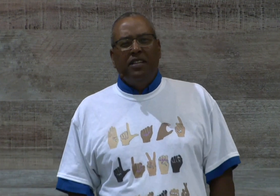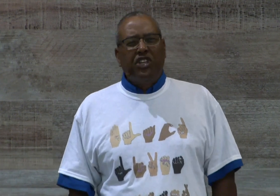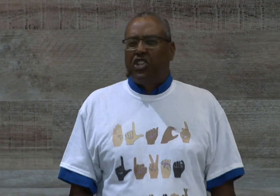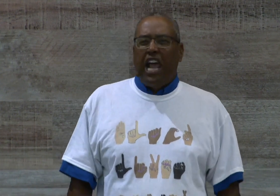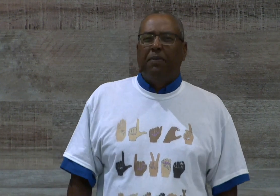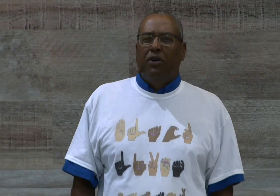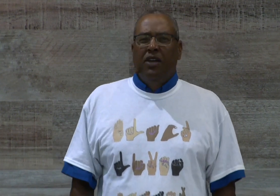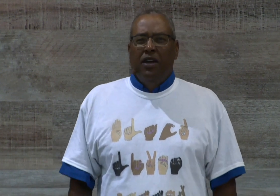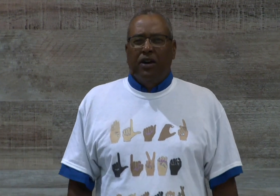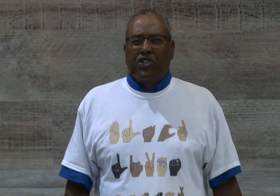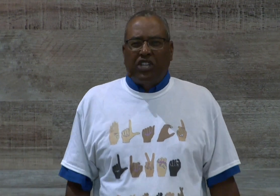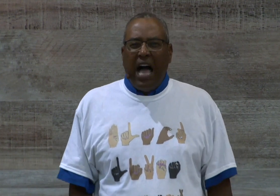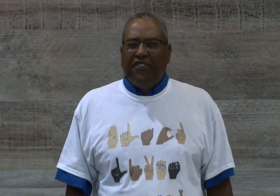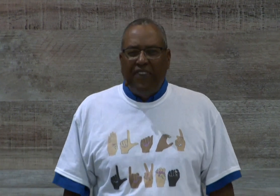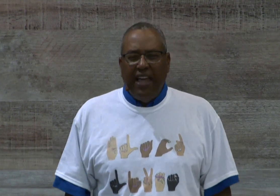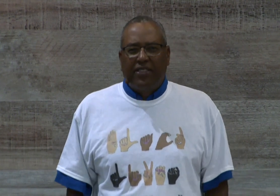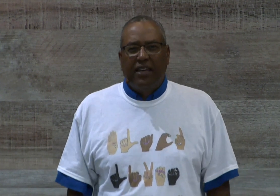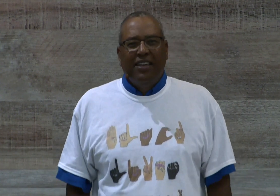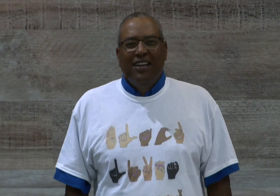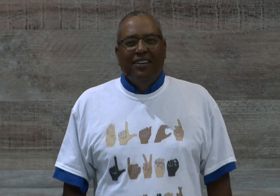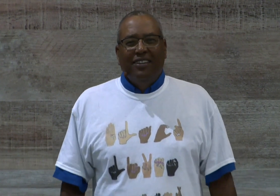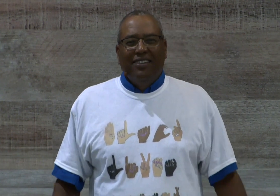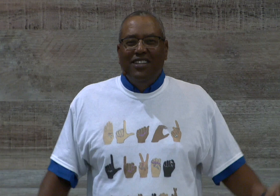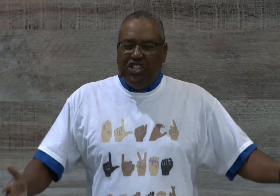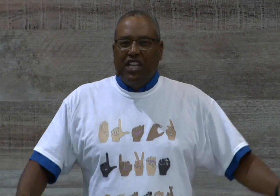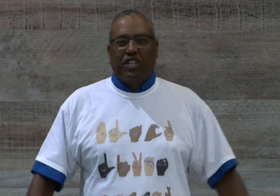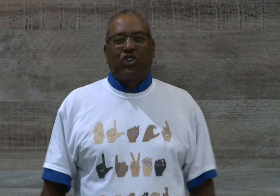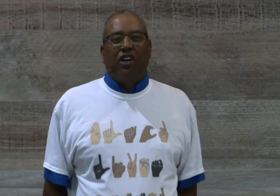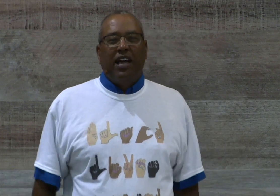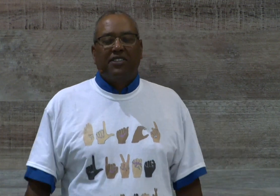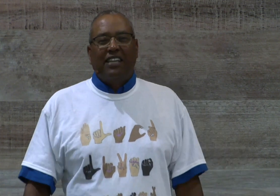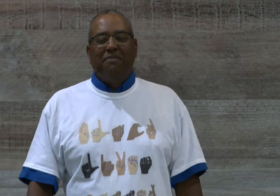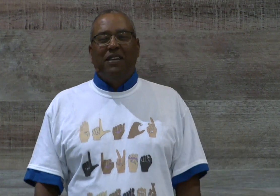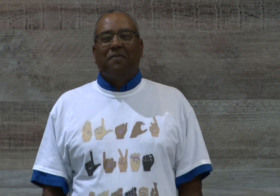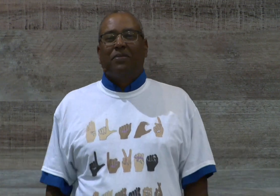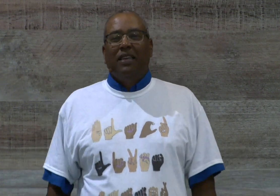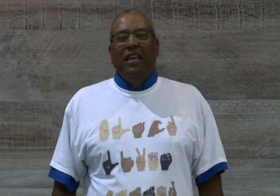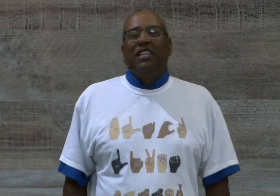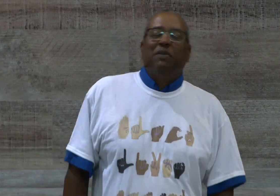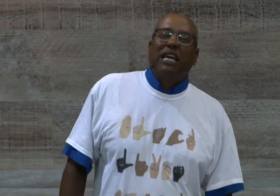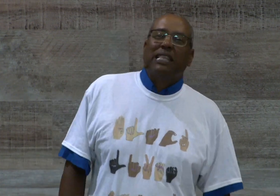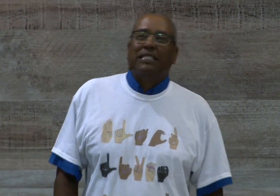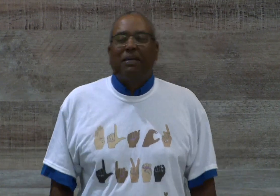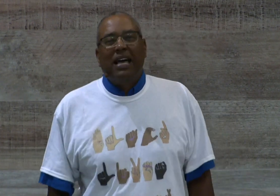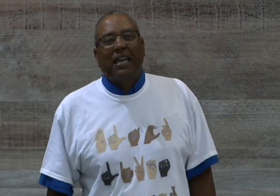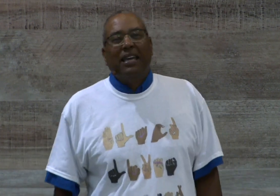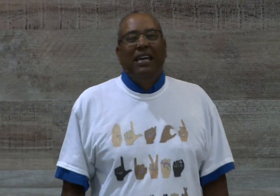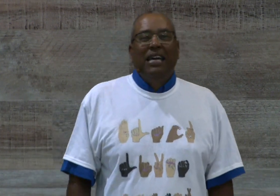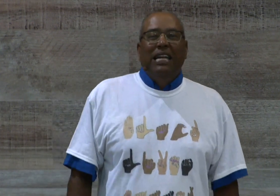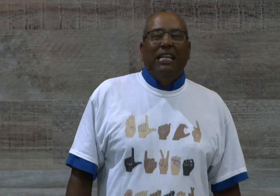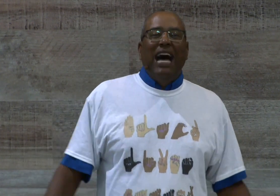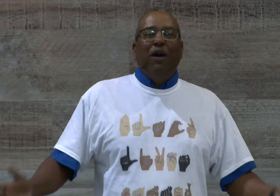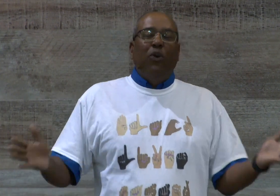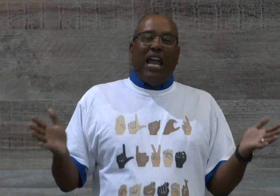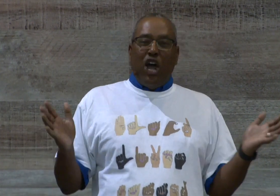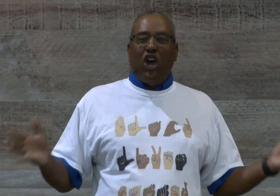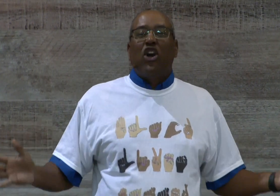unshakable, her solid faith in Jesus Christ. Amen? And she would say something like, not what I heard.